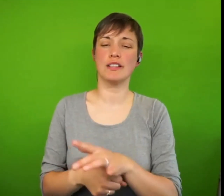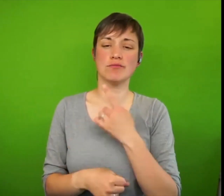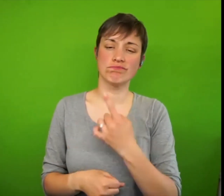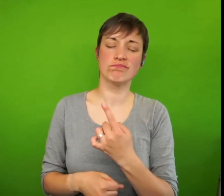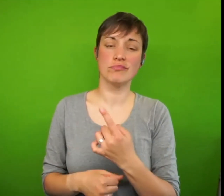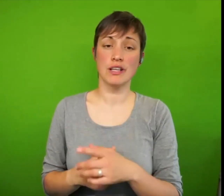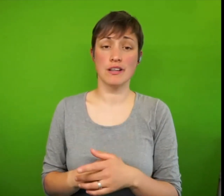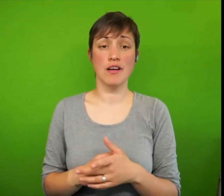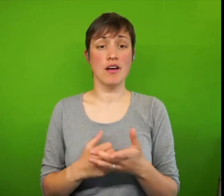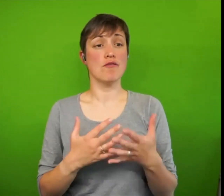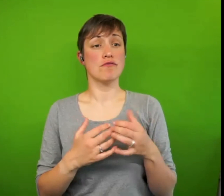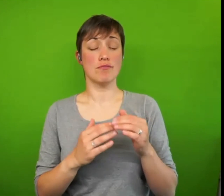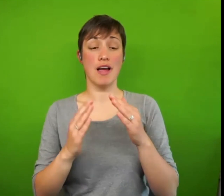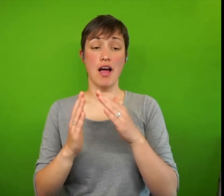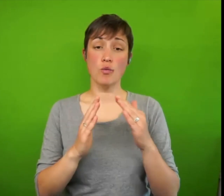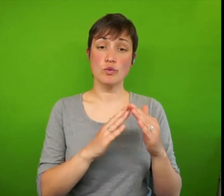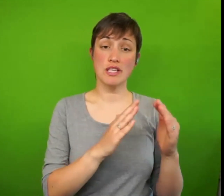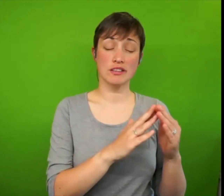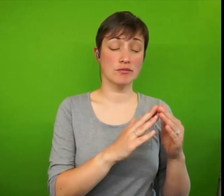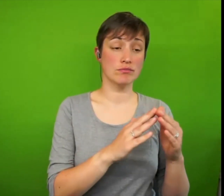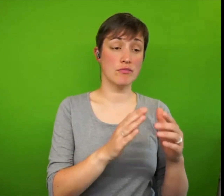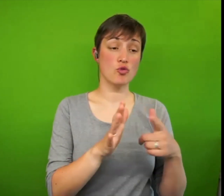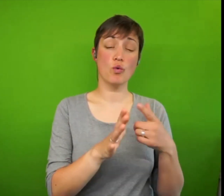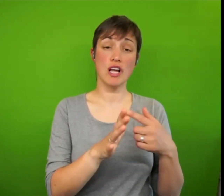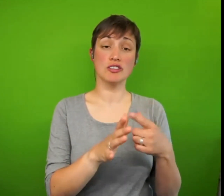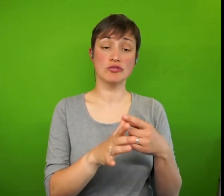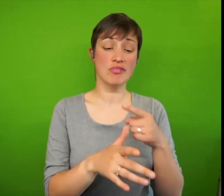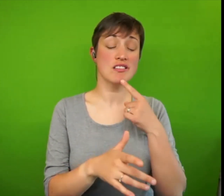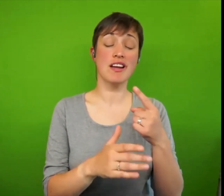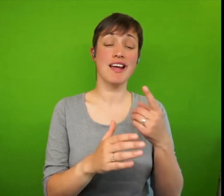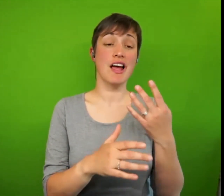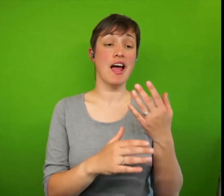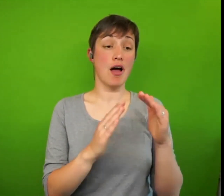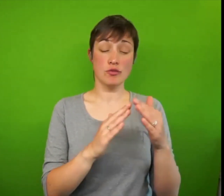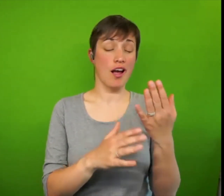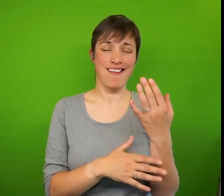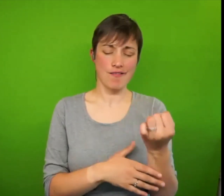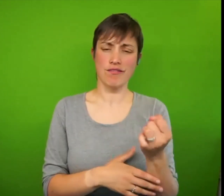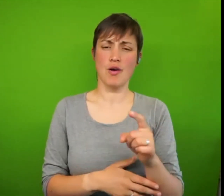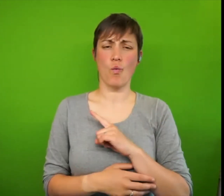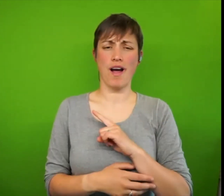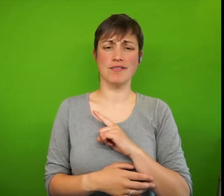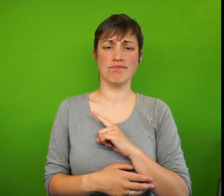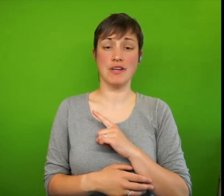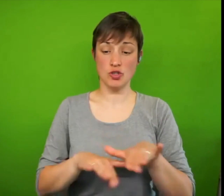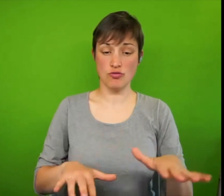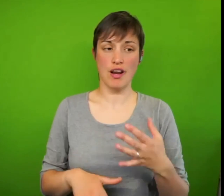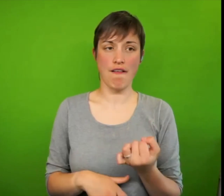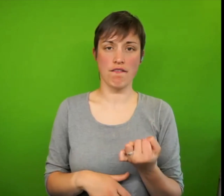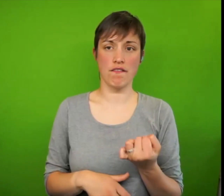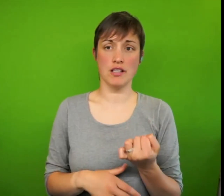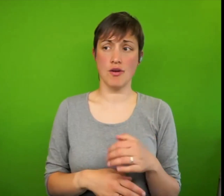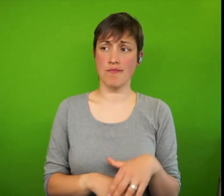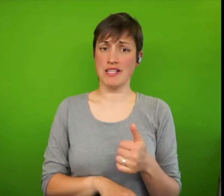associations in York that I can't get housing because I'm a student, even though I have kids, basically letting me and my kids become homeless,